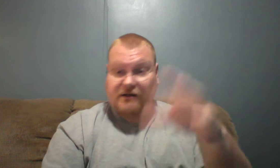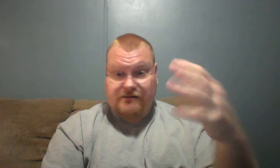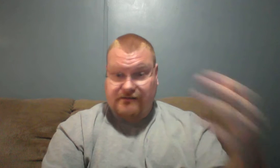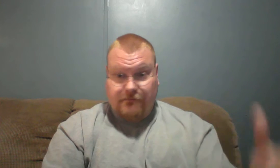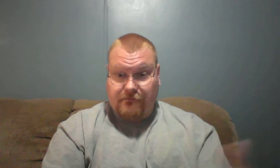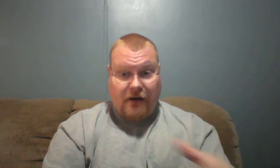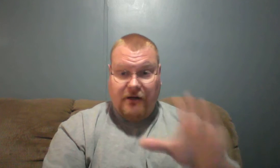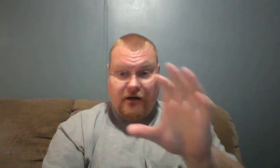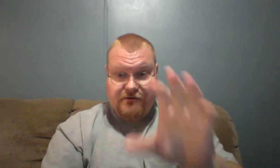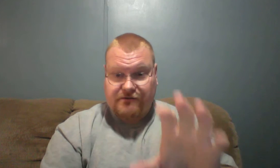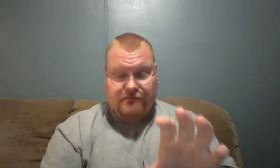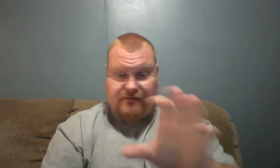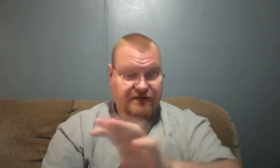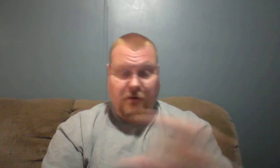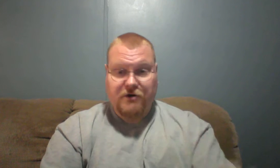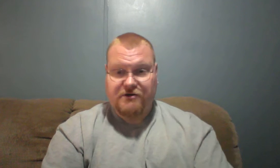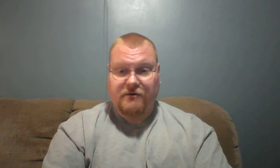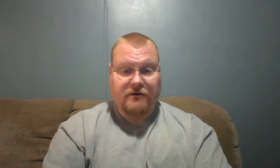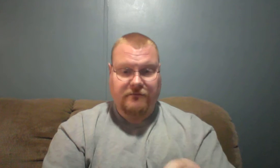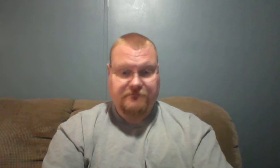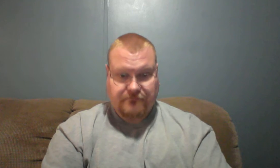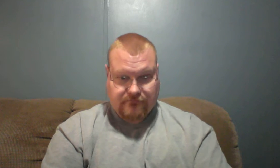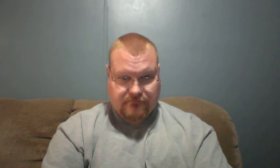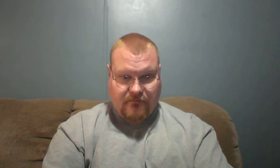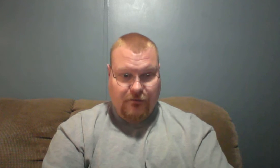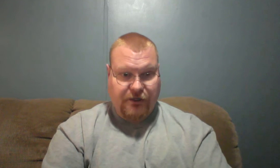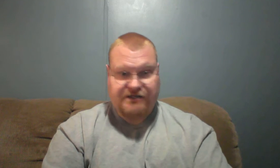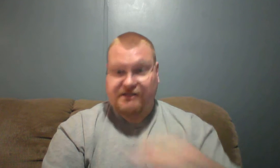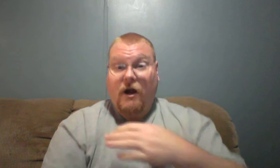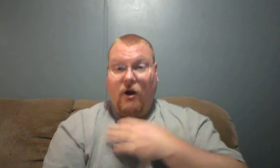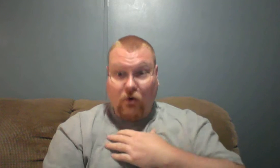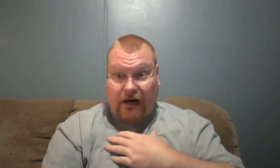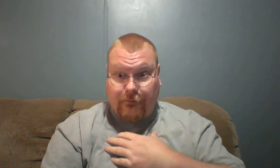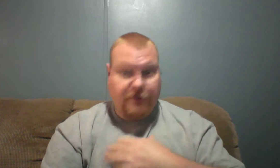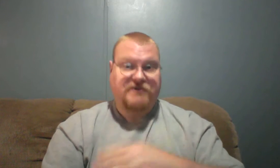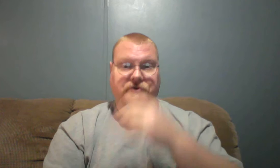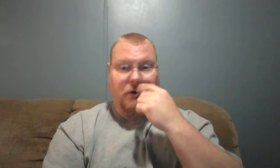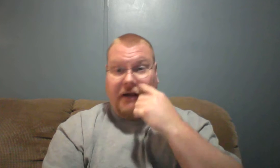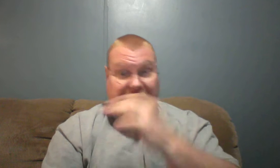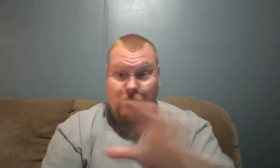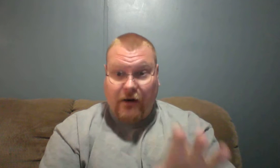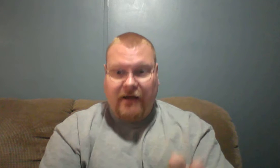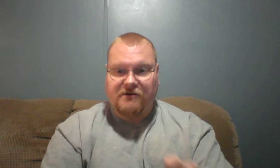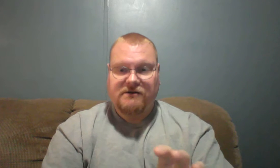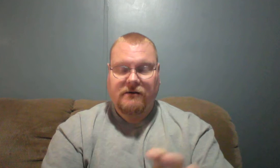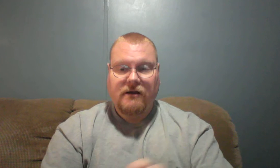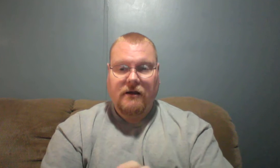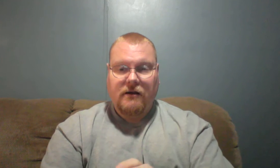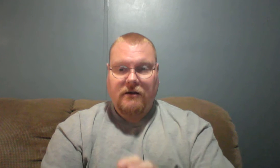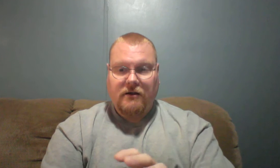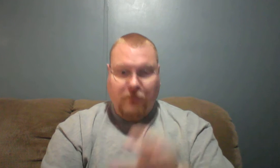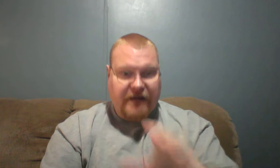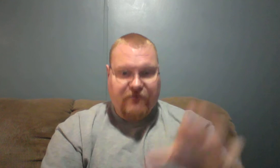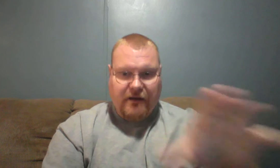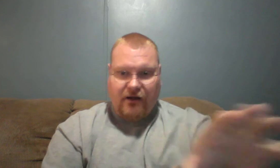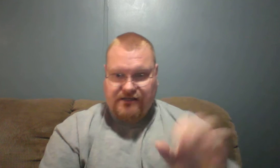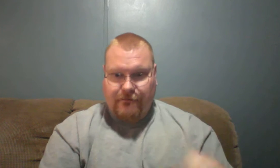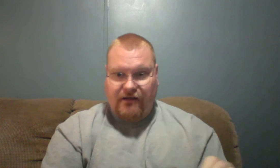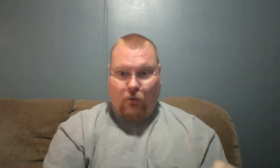not because this person preaches it, or I preach it, or anyone else. You believe it because it be the word